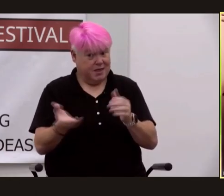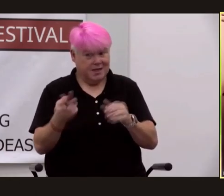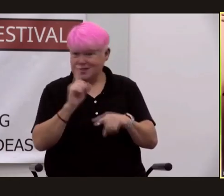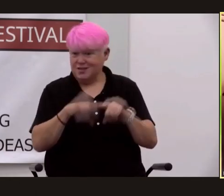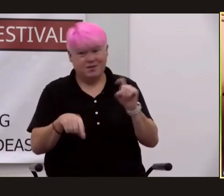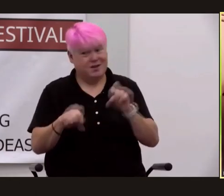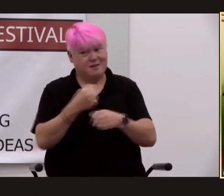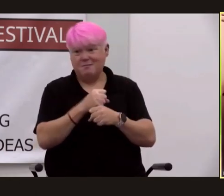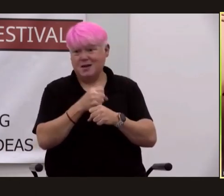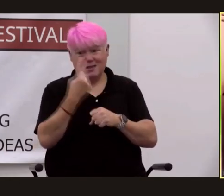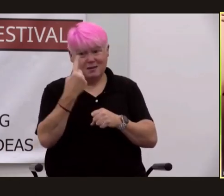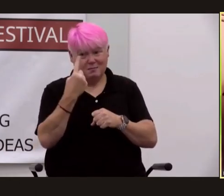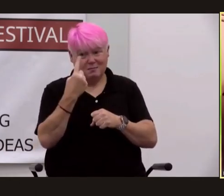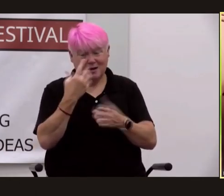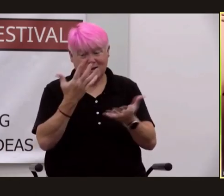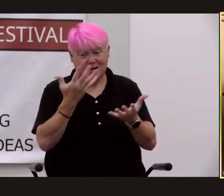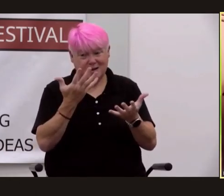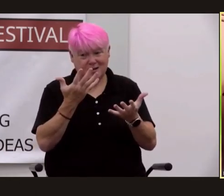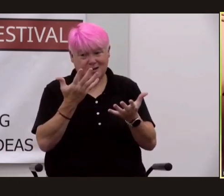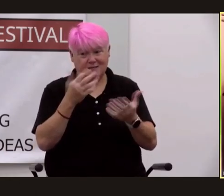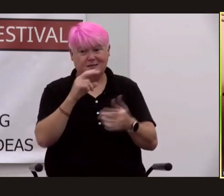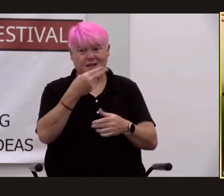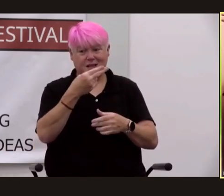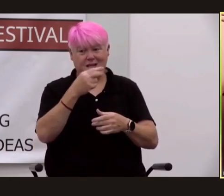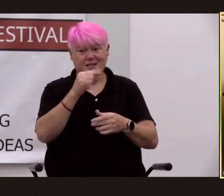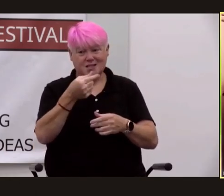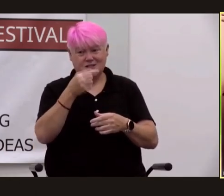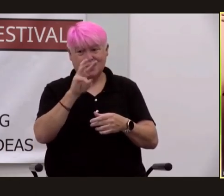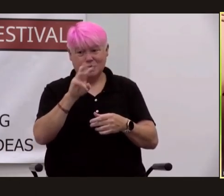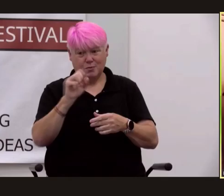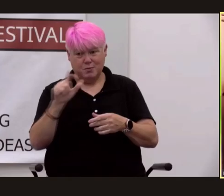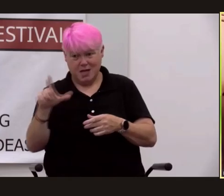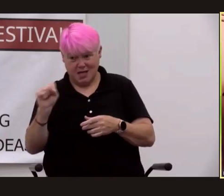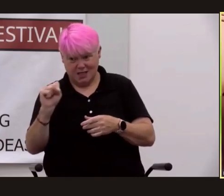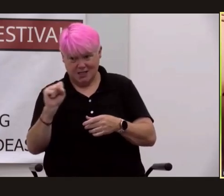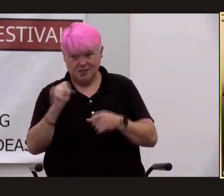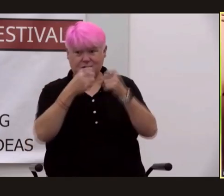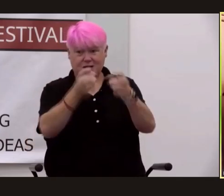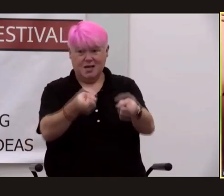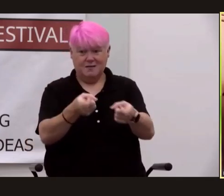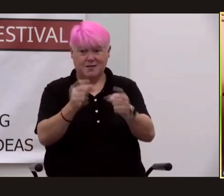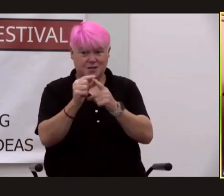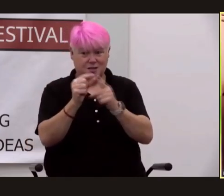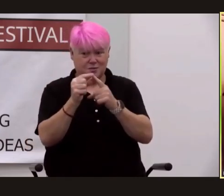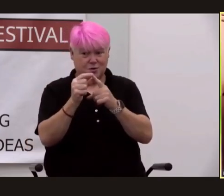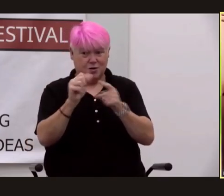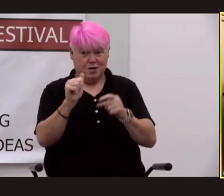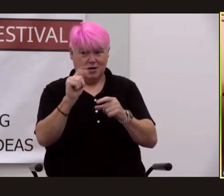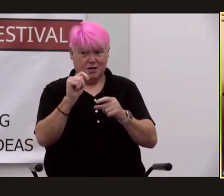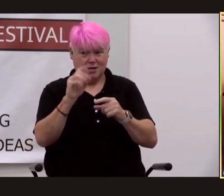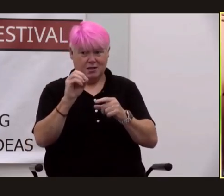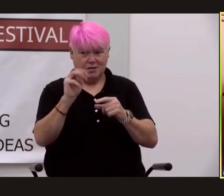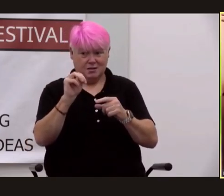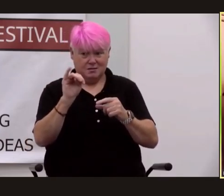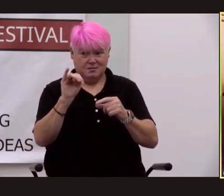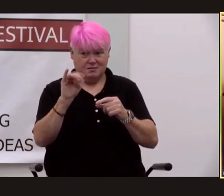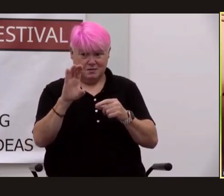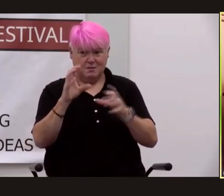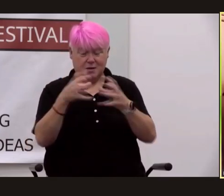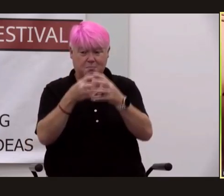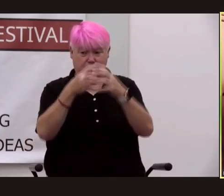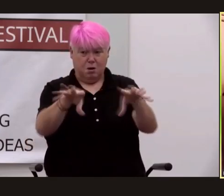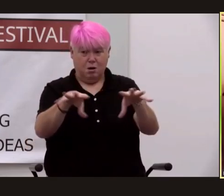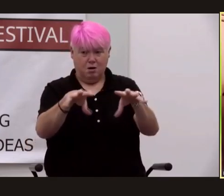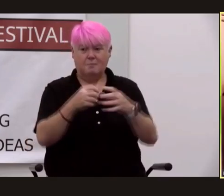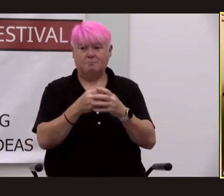wells's literary agent as well and it was wells who gave us this term atomic bomb all those decades prior to them